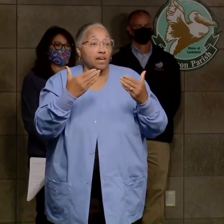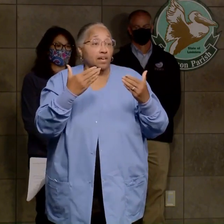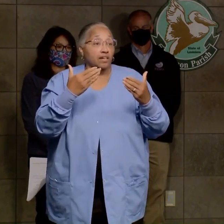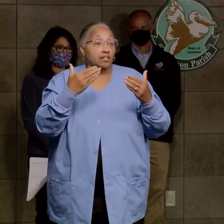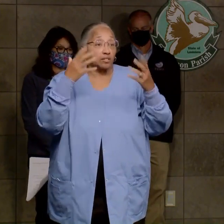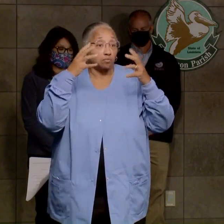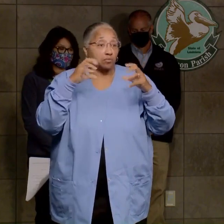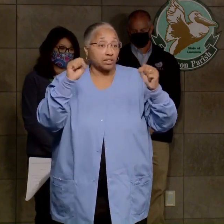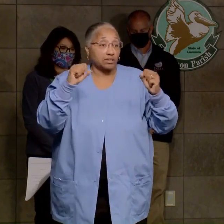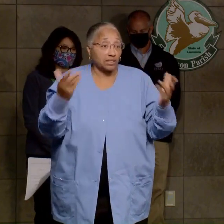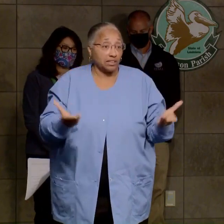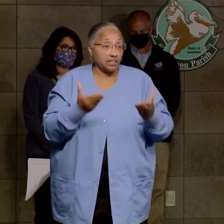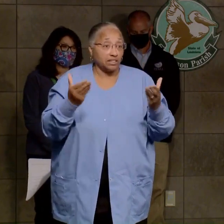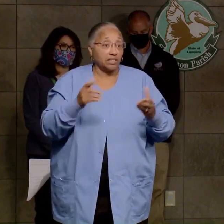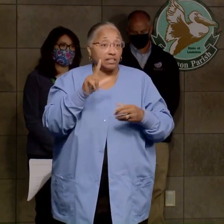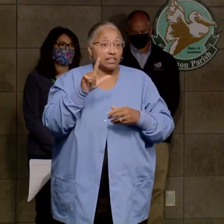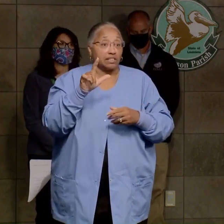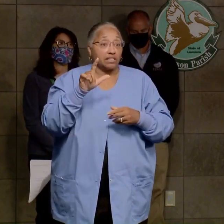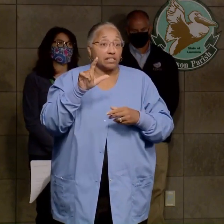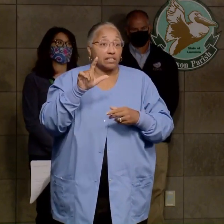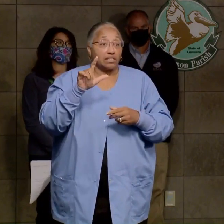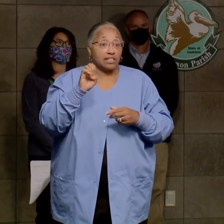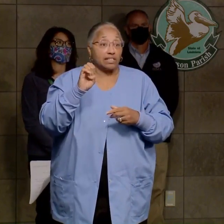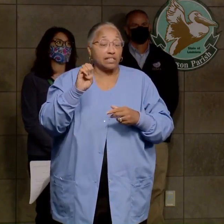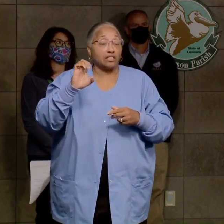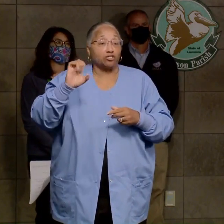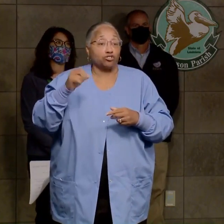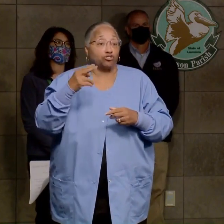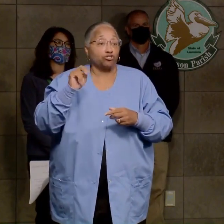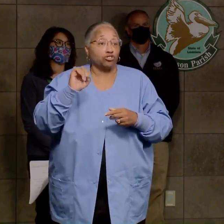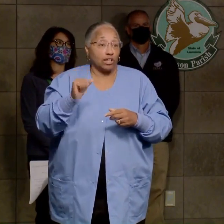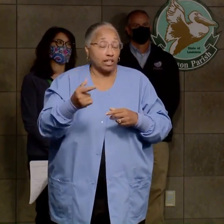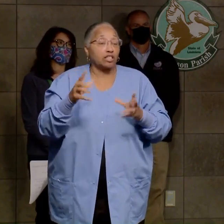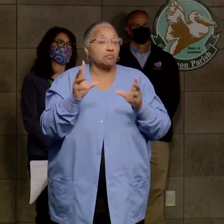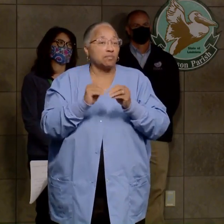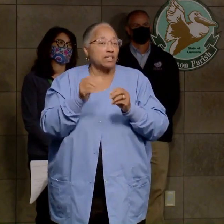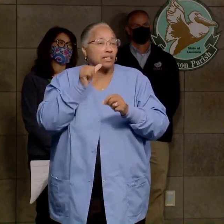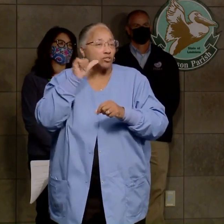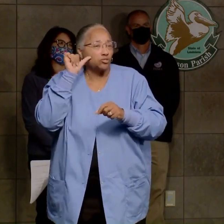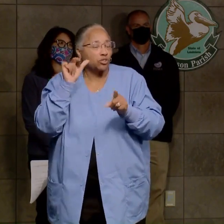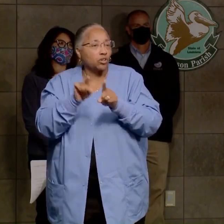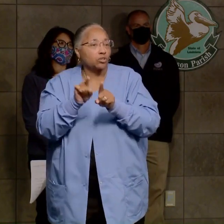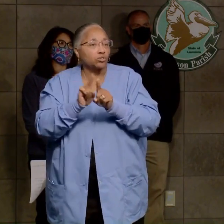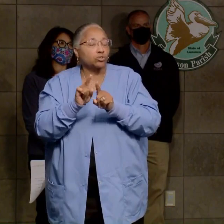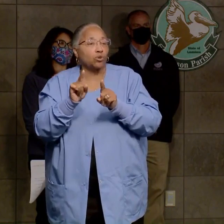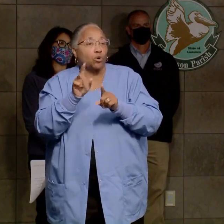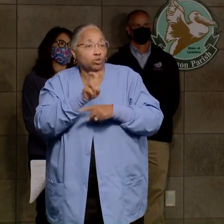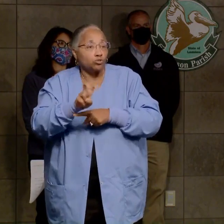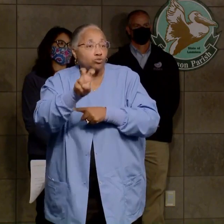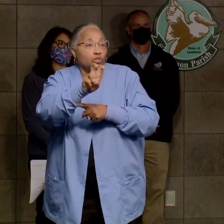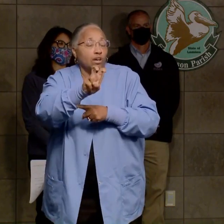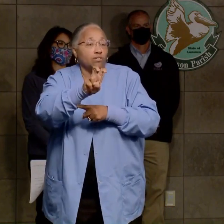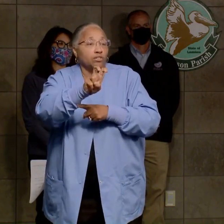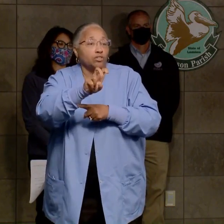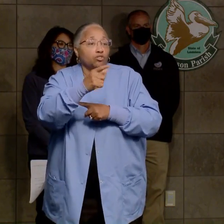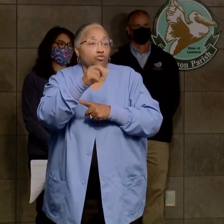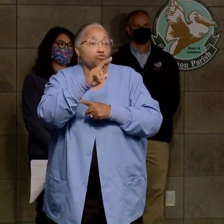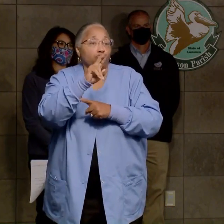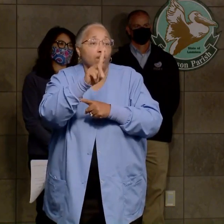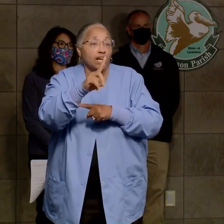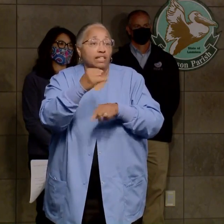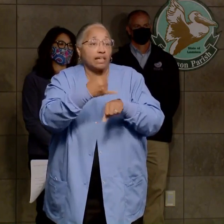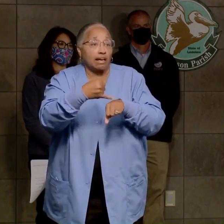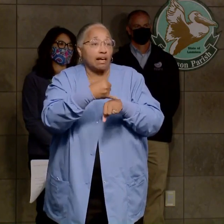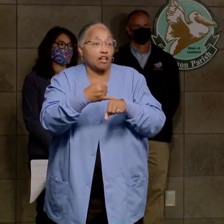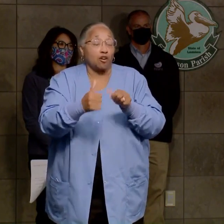us here today, but also for meeting with me yesterday and then traveling to Grand Isle, which is one of the